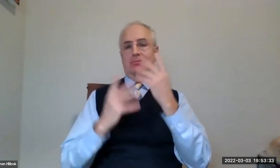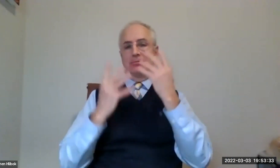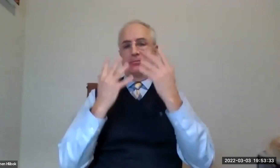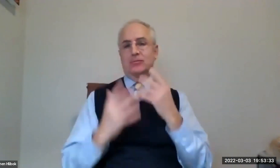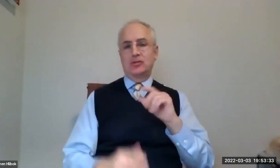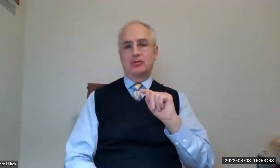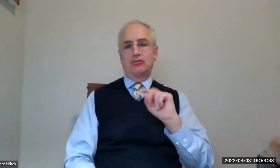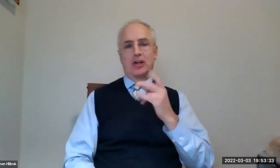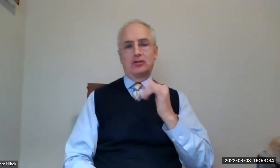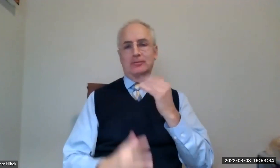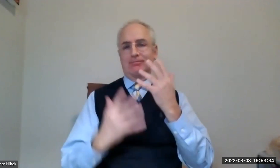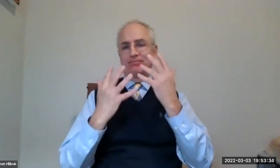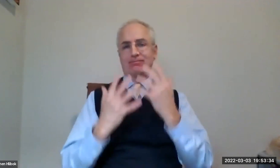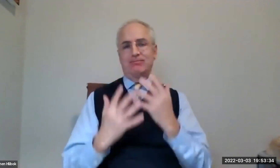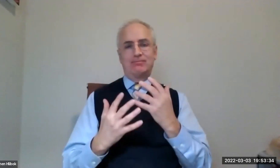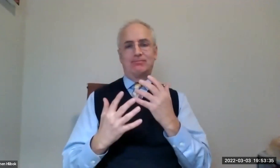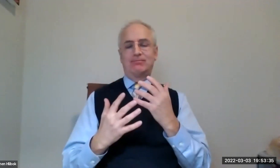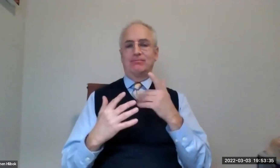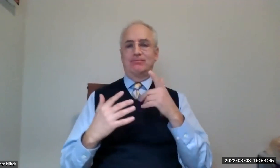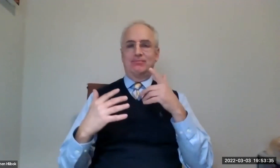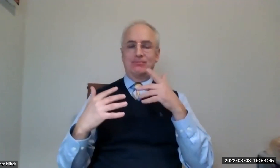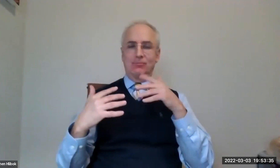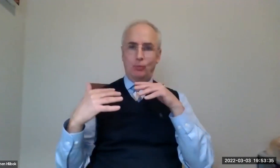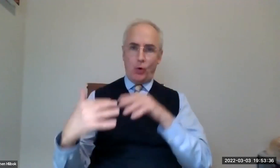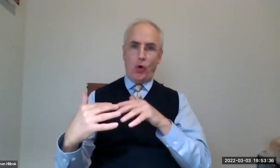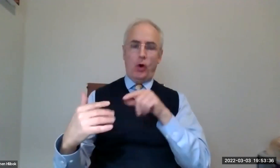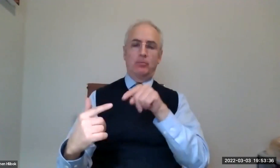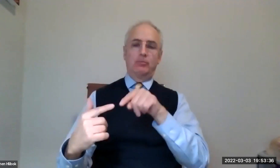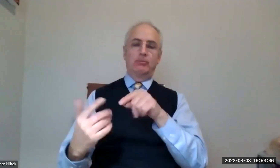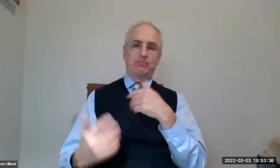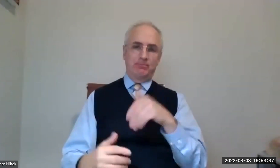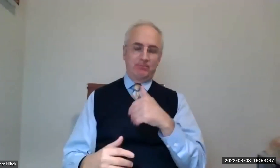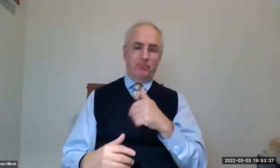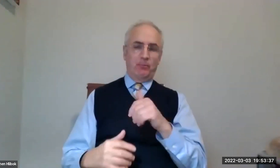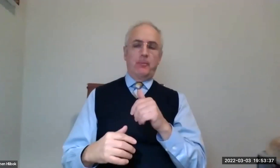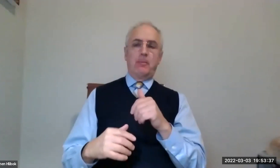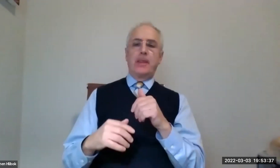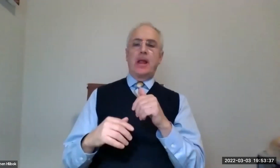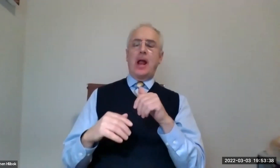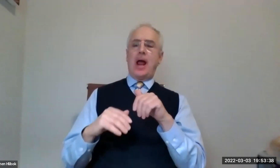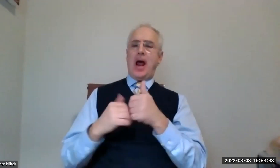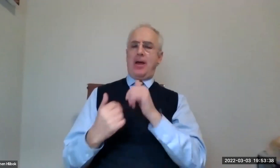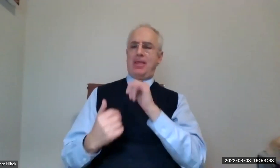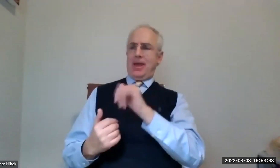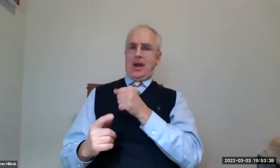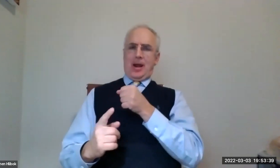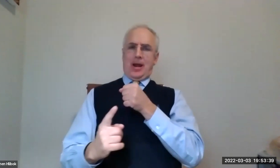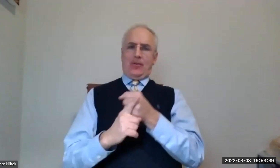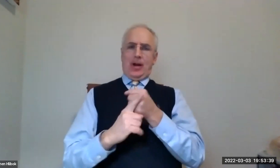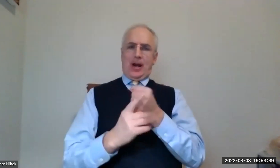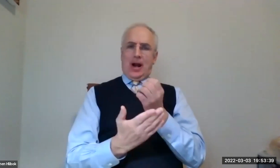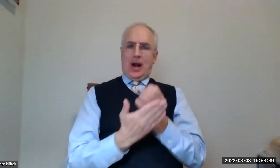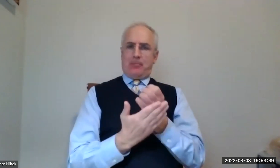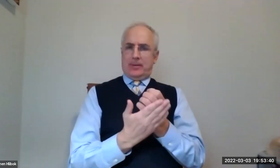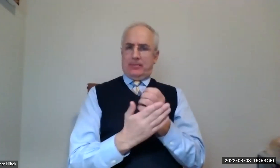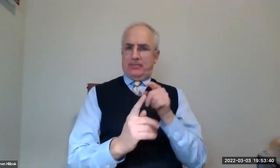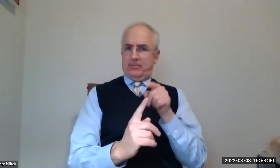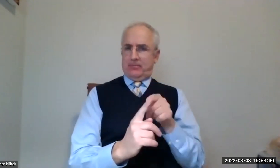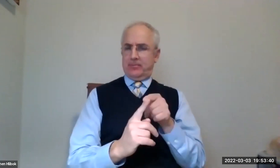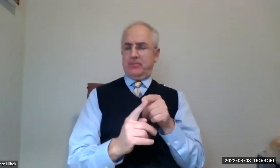So the current situation right now in the Ukraine, the war occurring there is just terrible